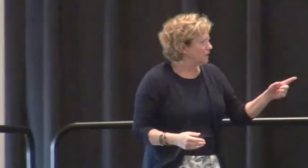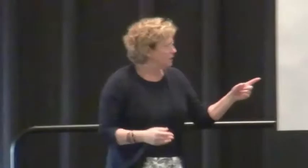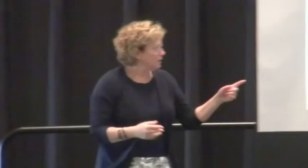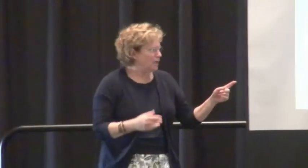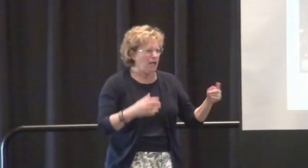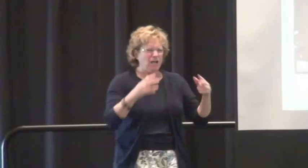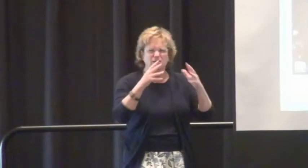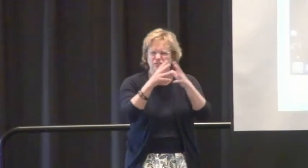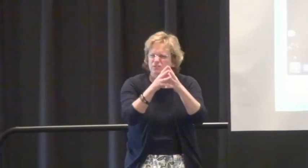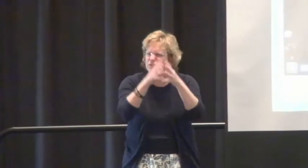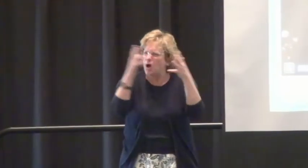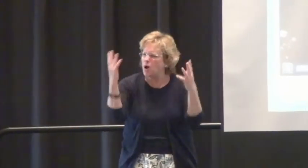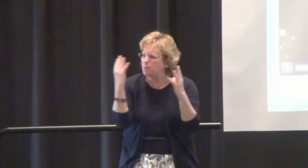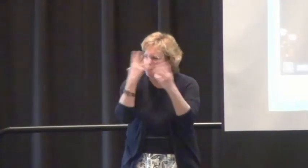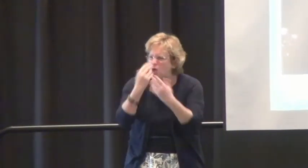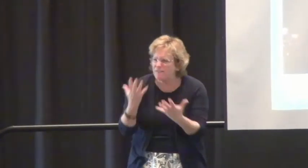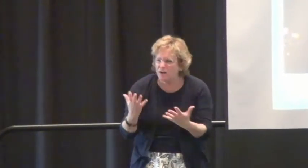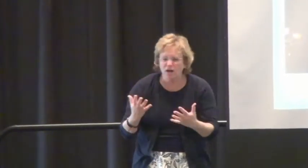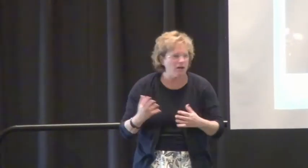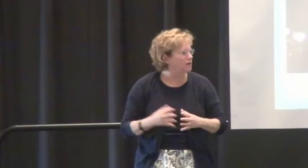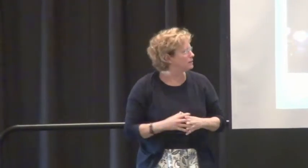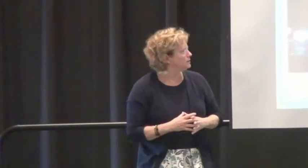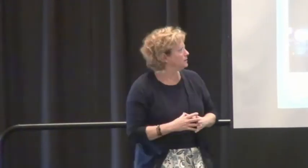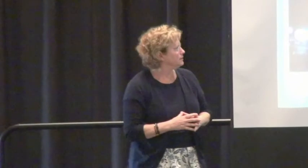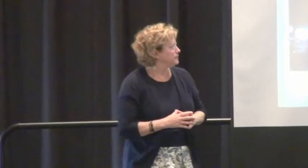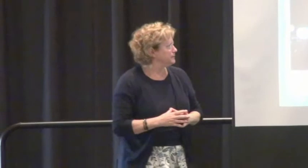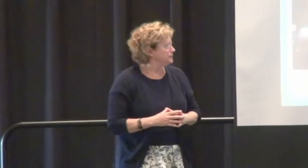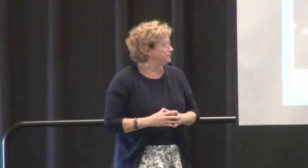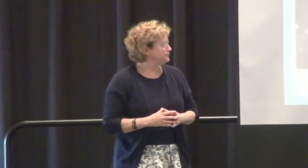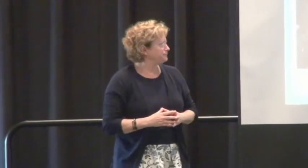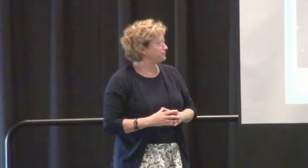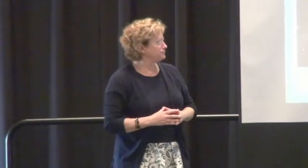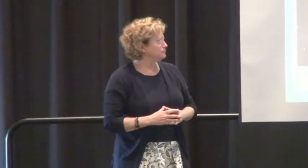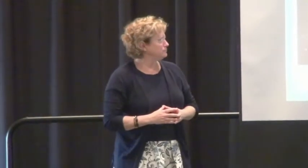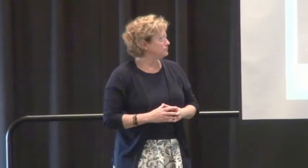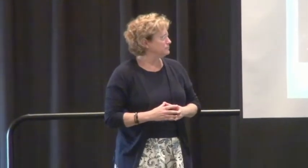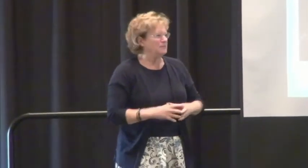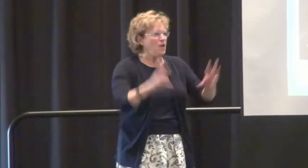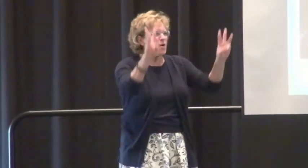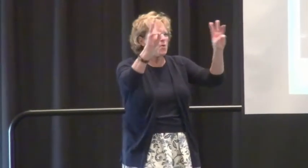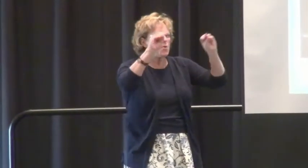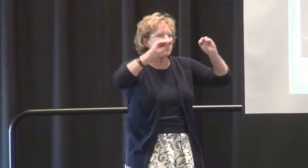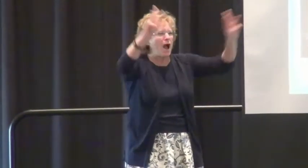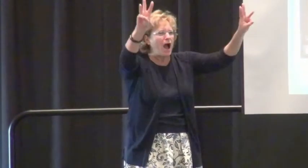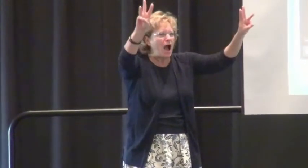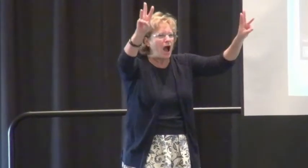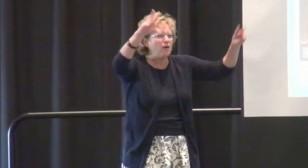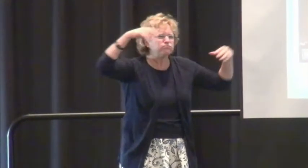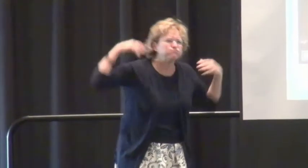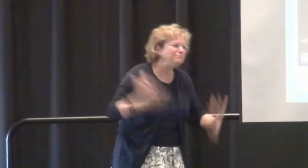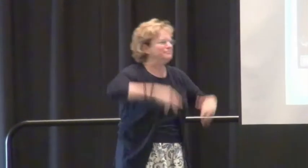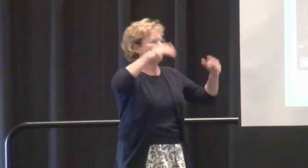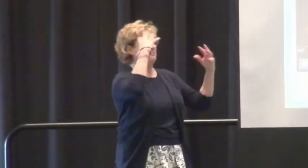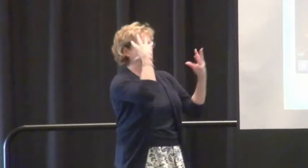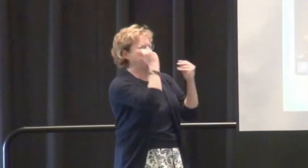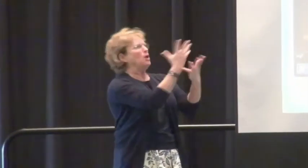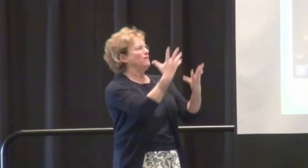it's